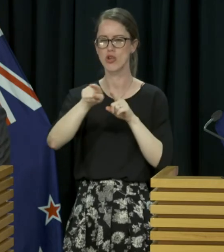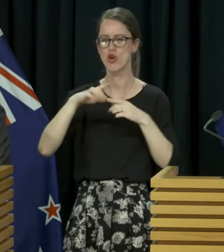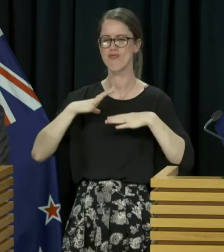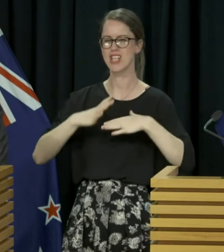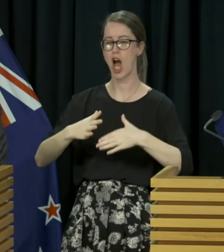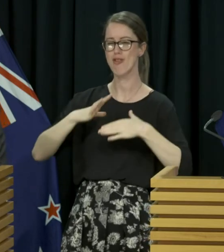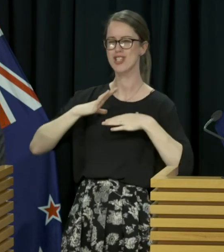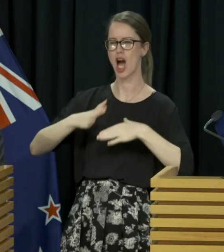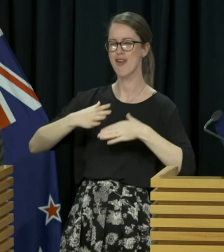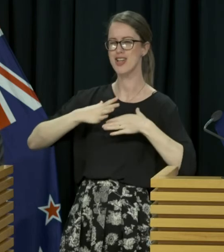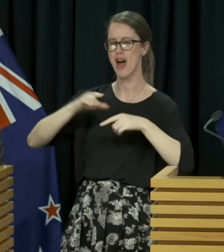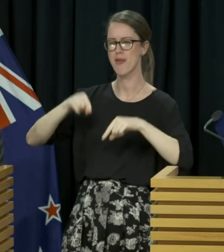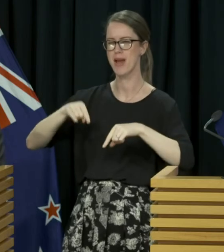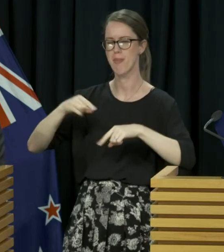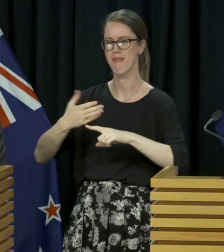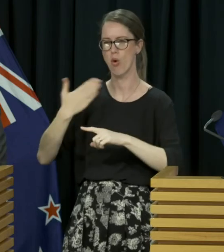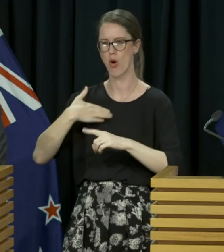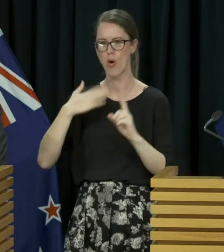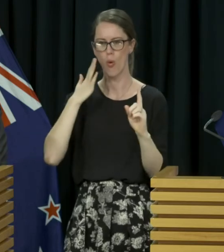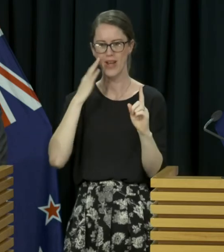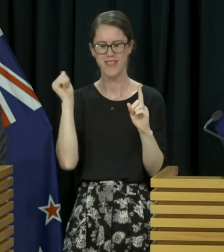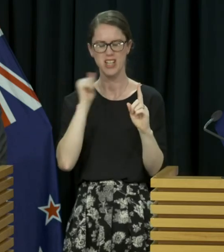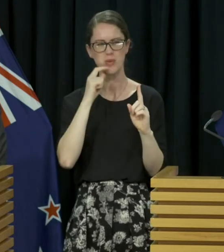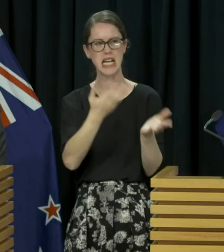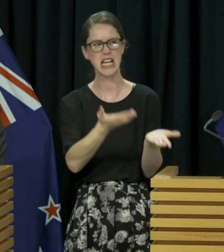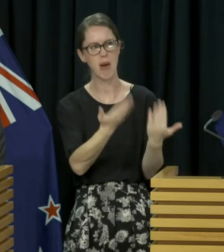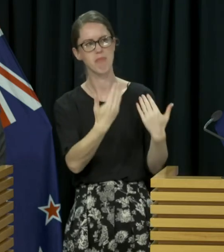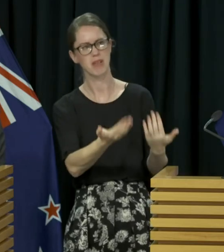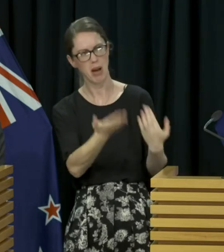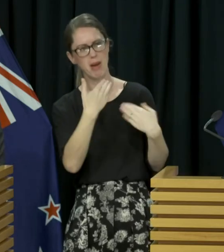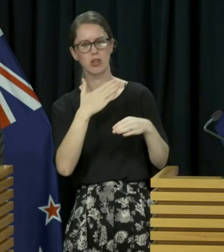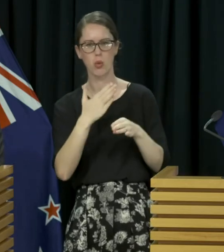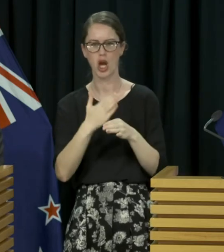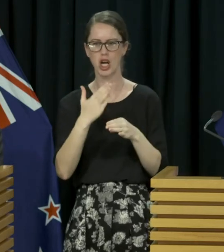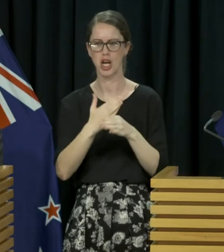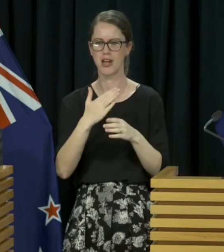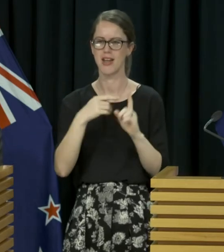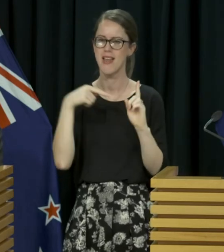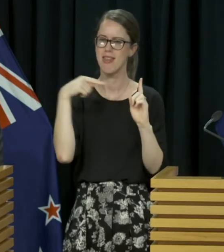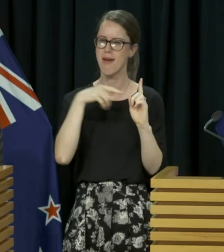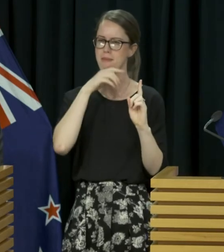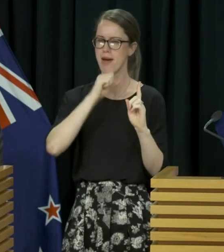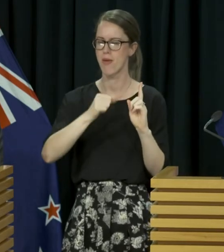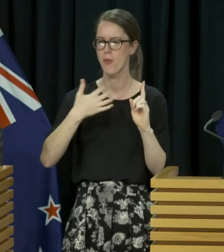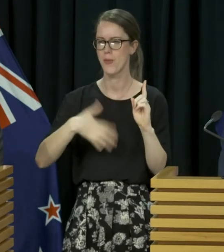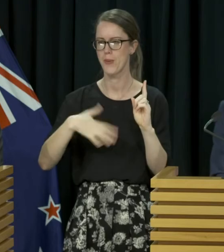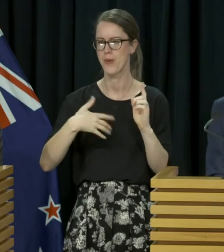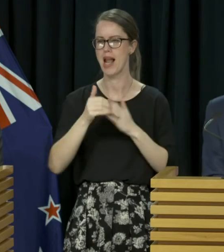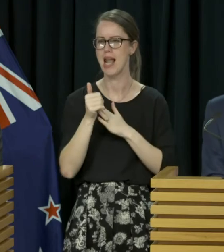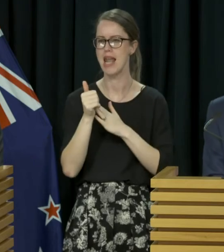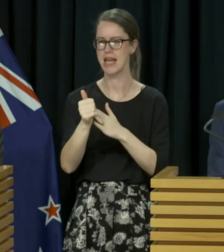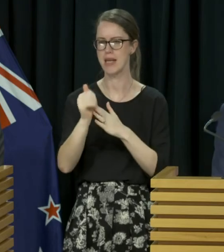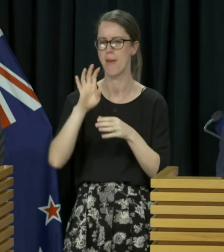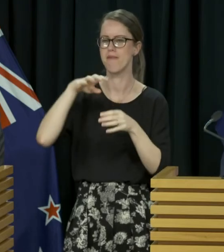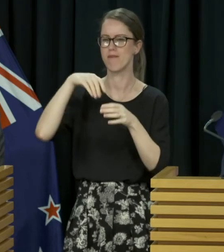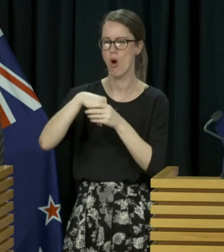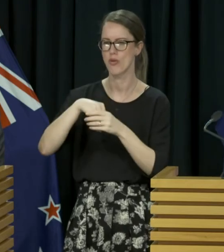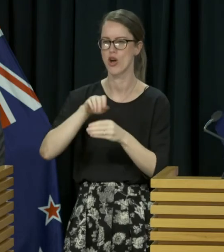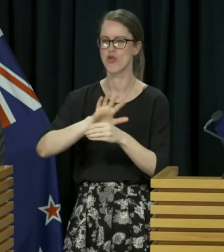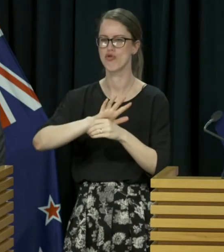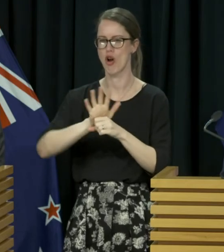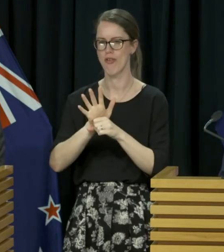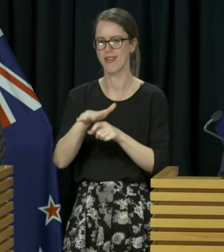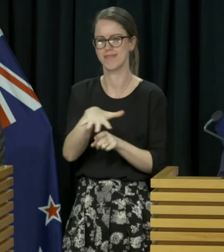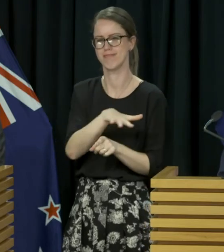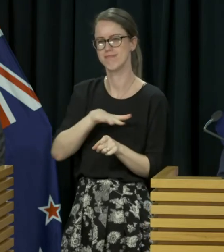before and whenever he has done that we have pressed him back into service he has been playing a lead role in the government's COVID-19 response